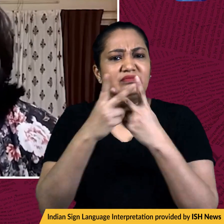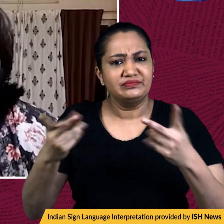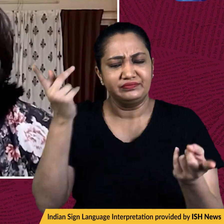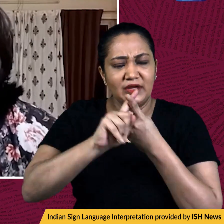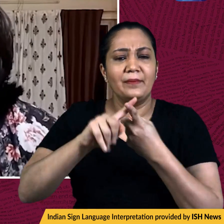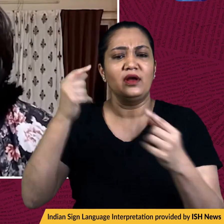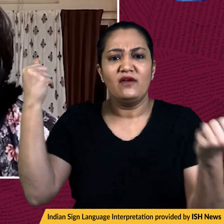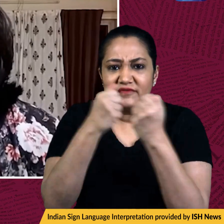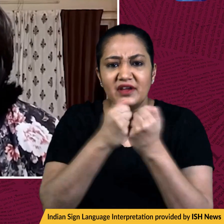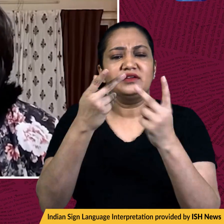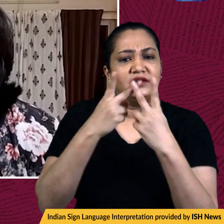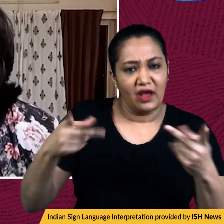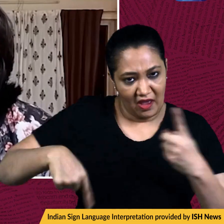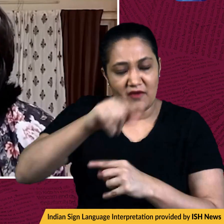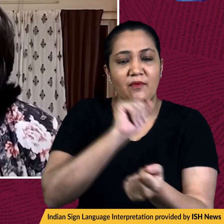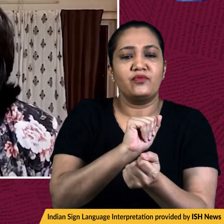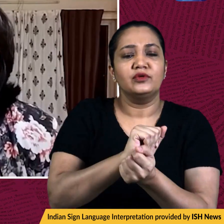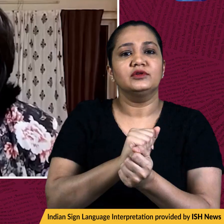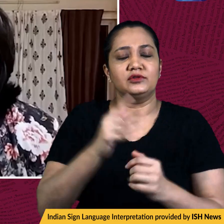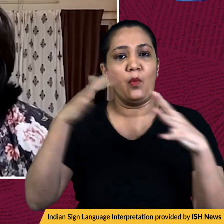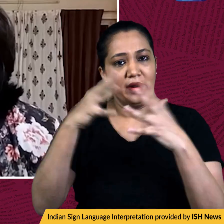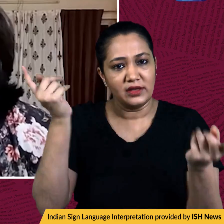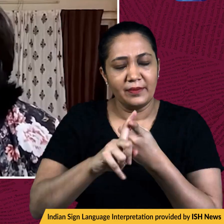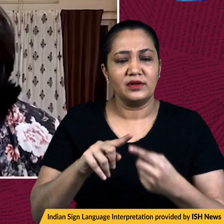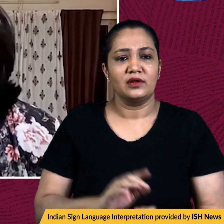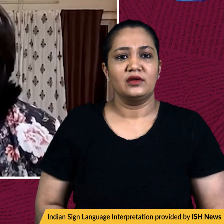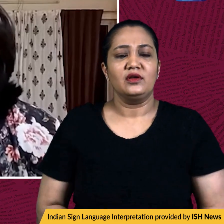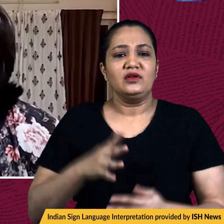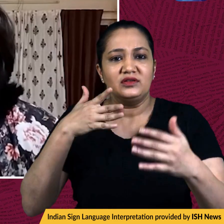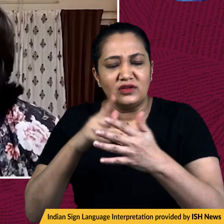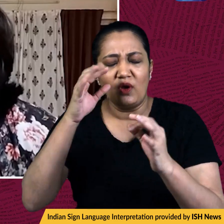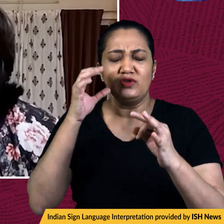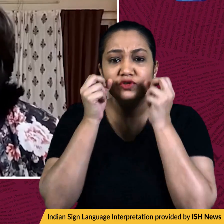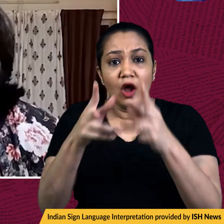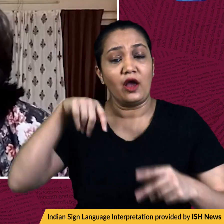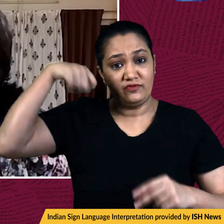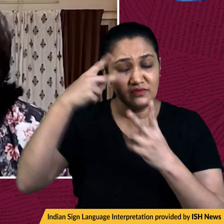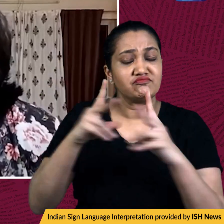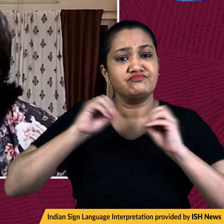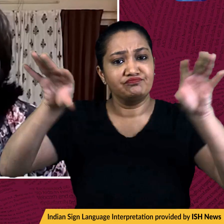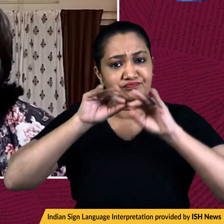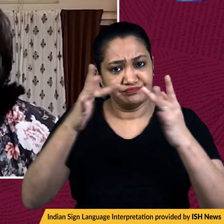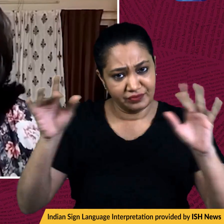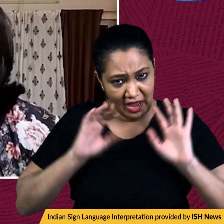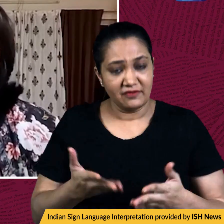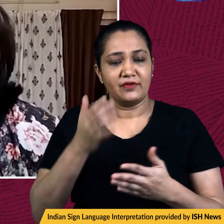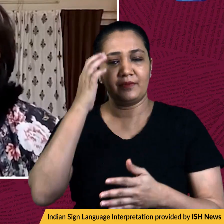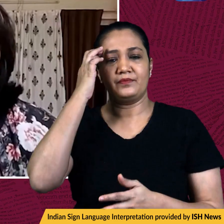violent skirmish with the police officers on Wednesday. There was shocking videos that circulated online as well. Clashes